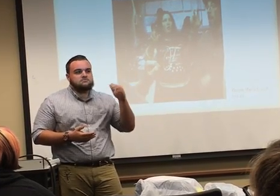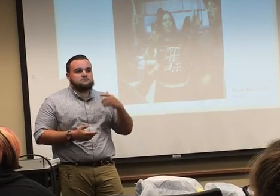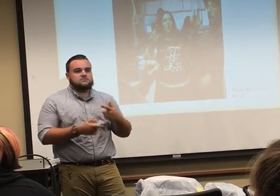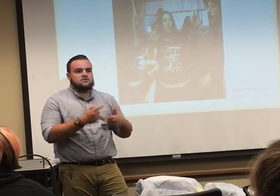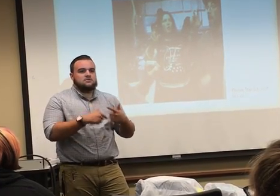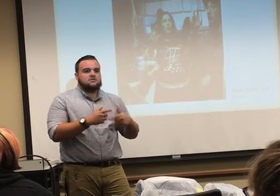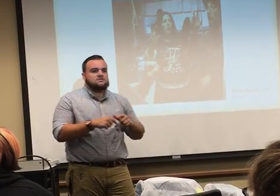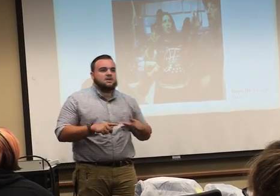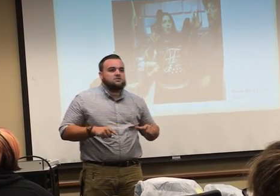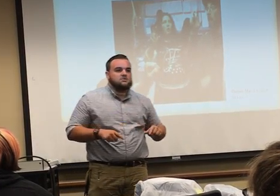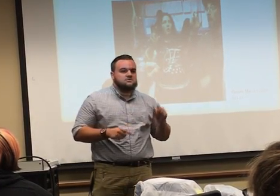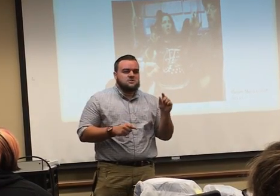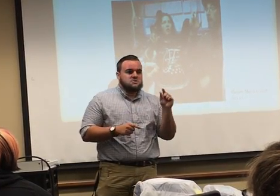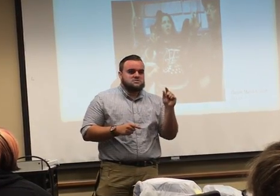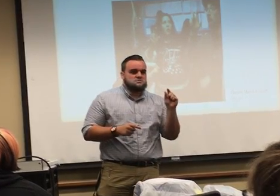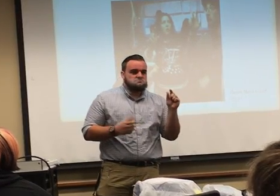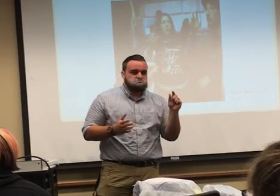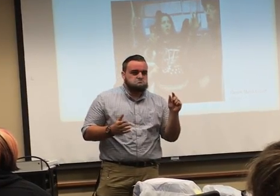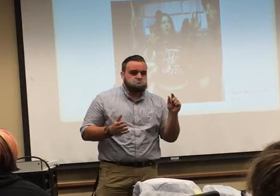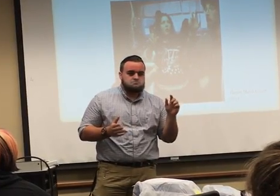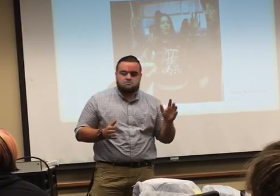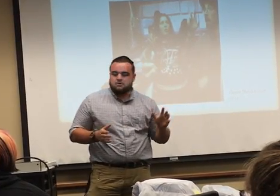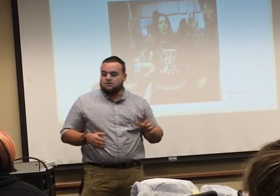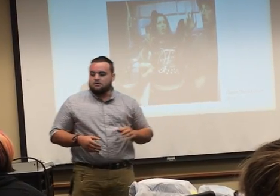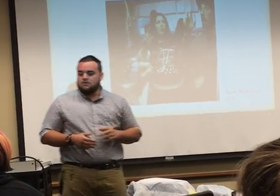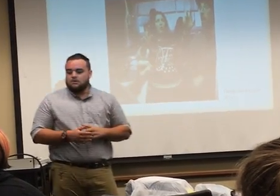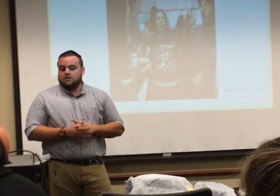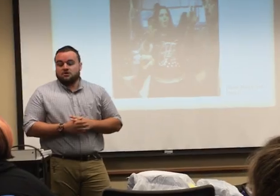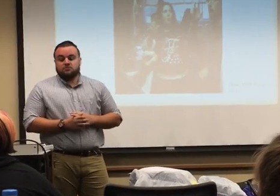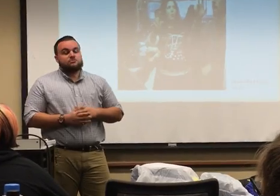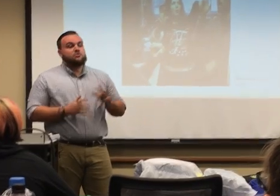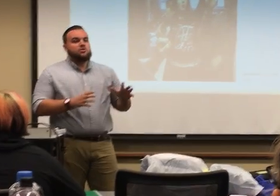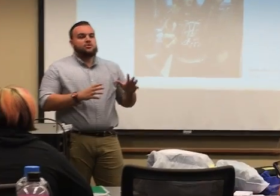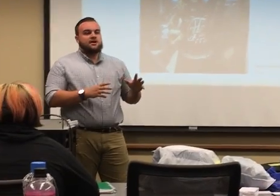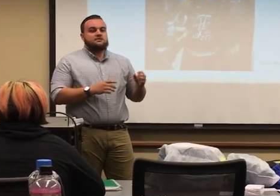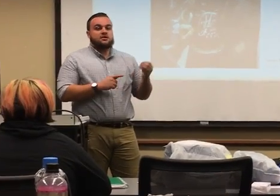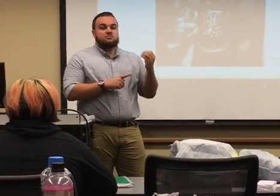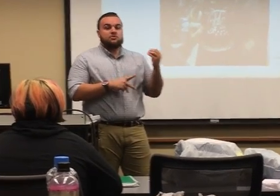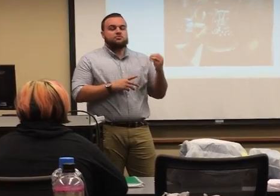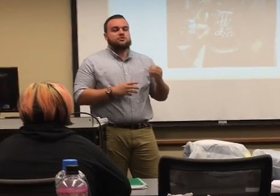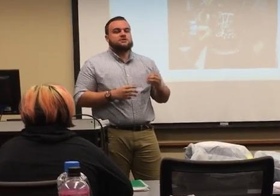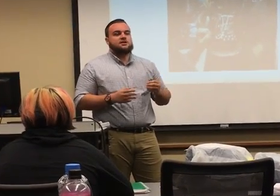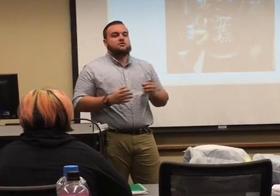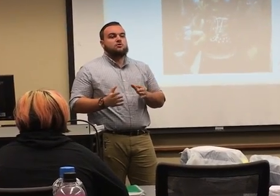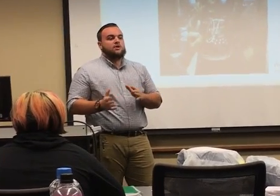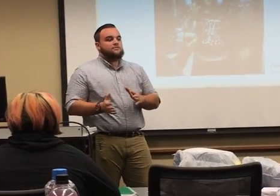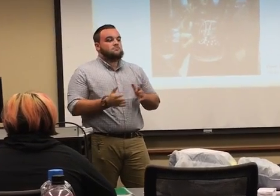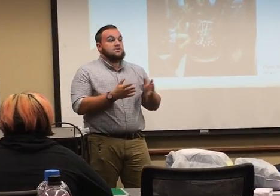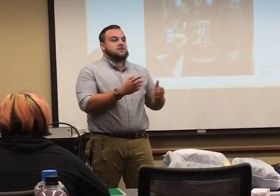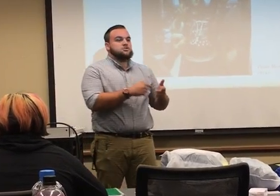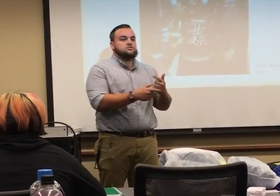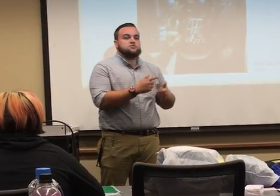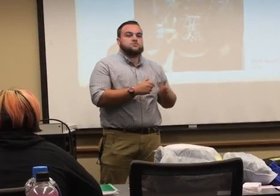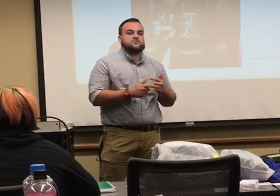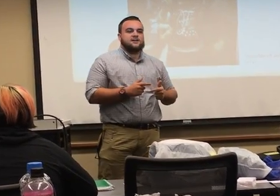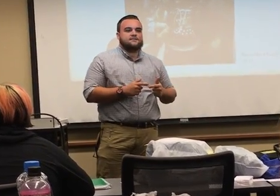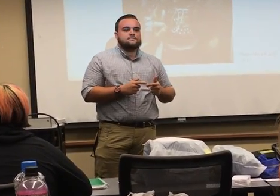sign language very much. And they'll know that. That will help them understand and go away from actually using real signs